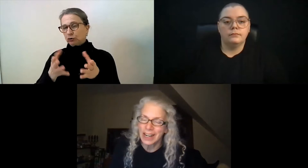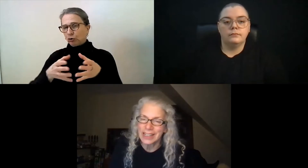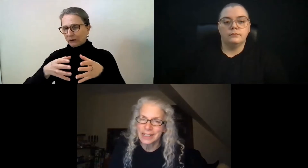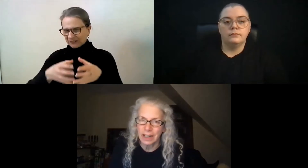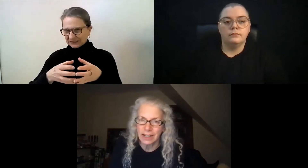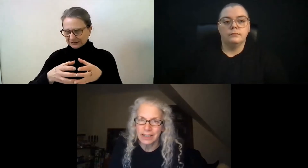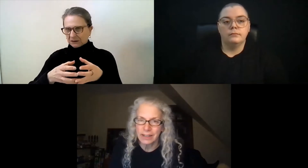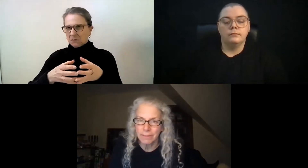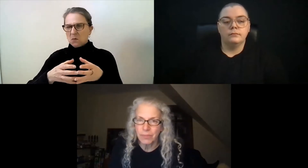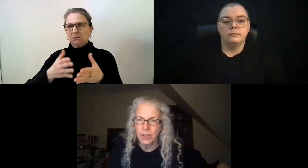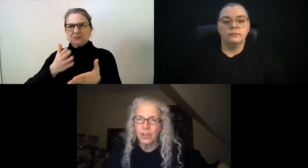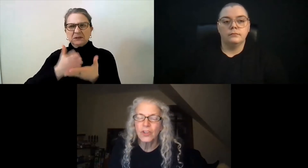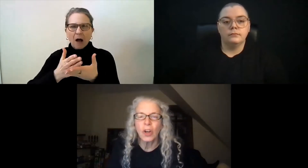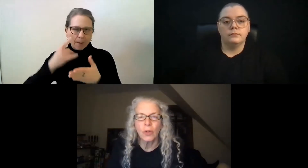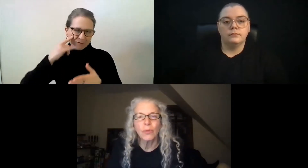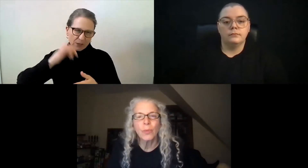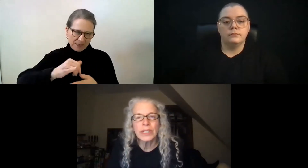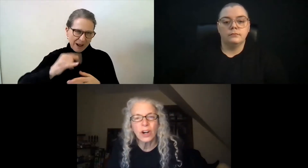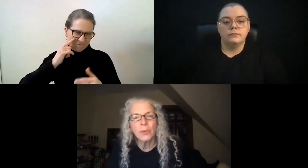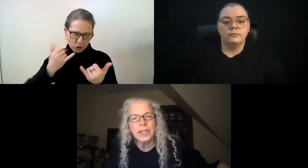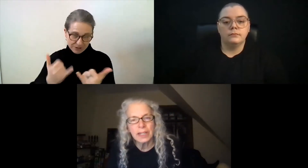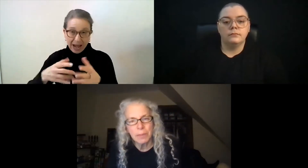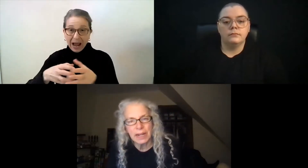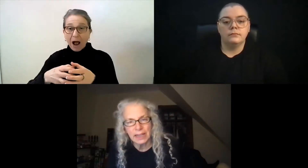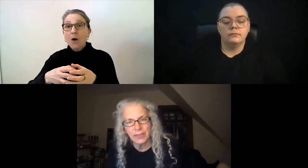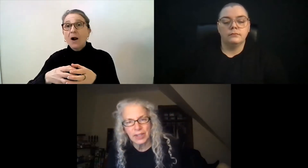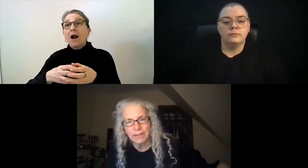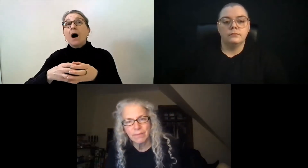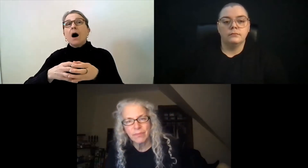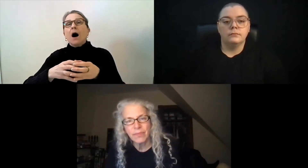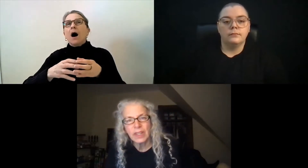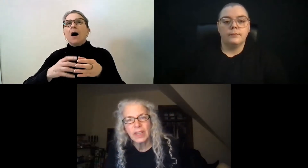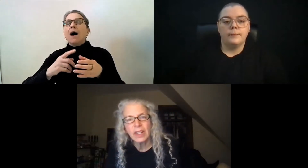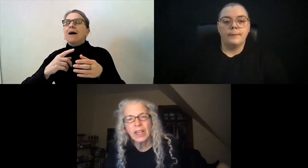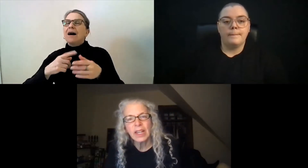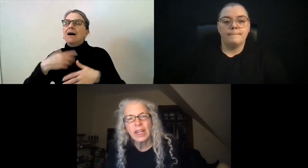their clients to us. So we started with the independent living.